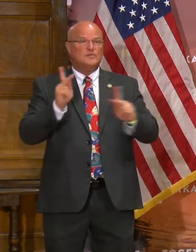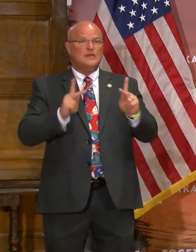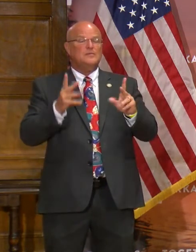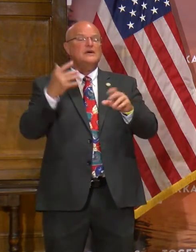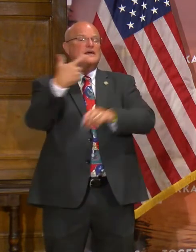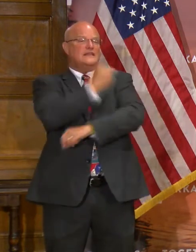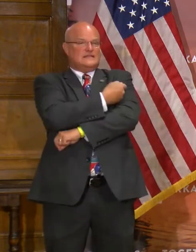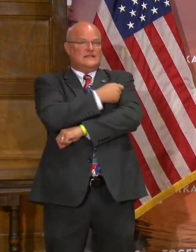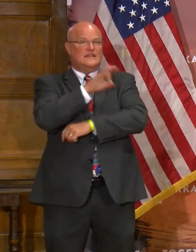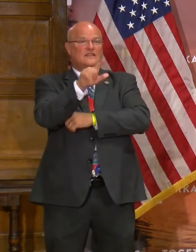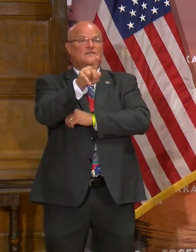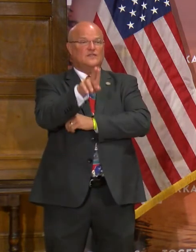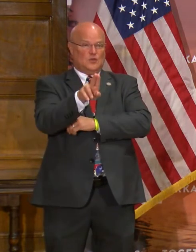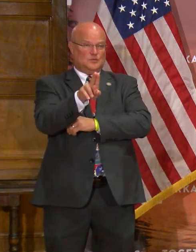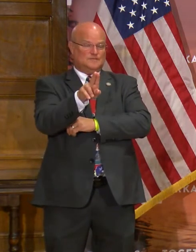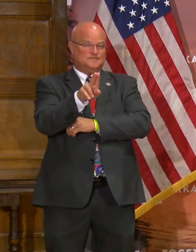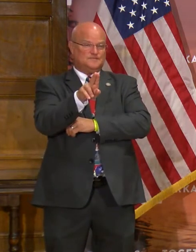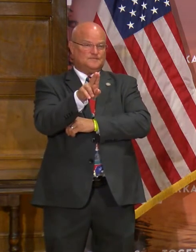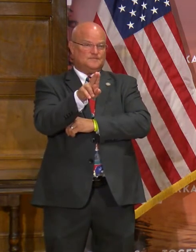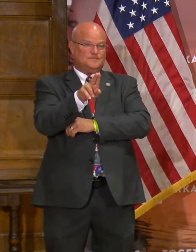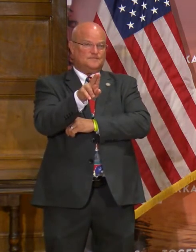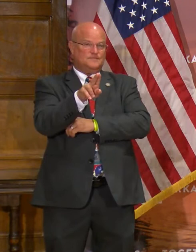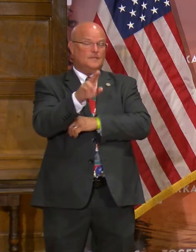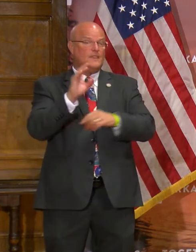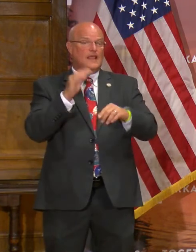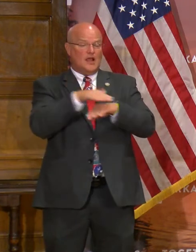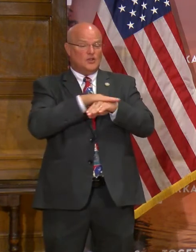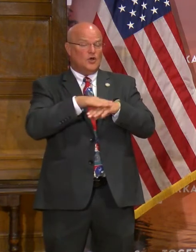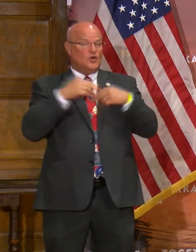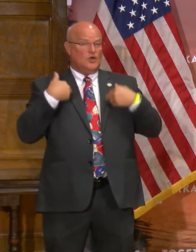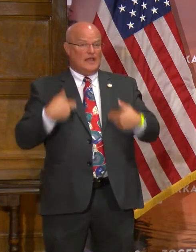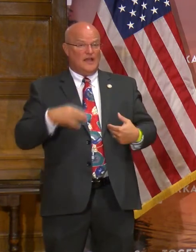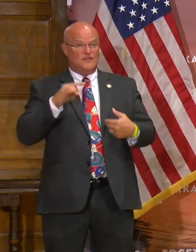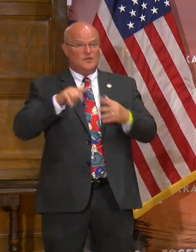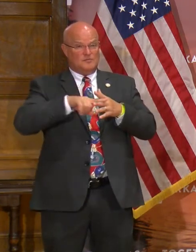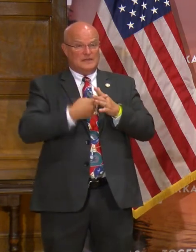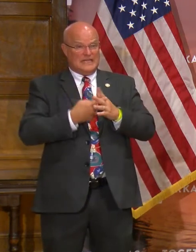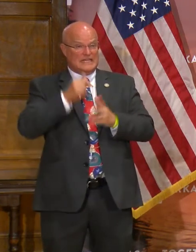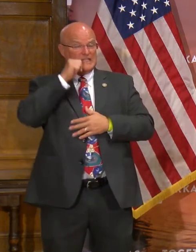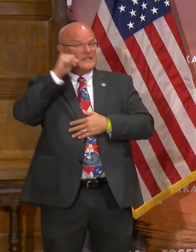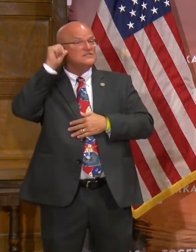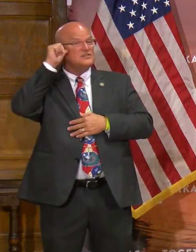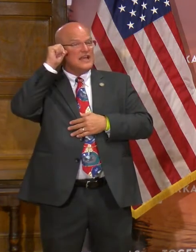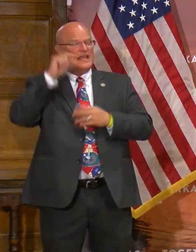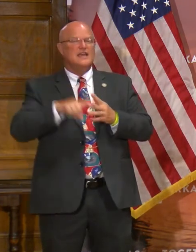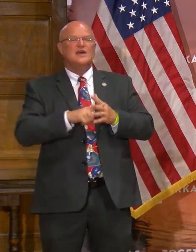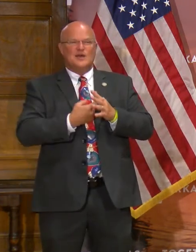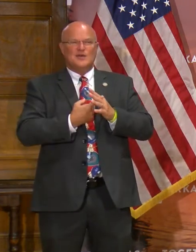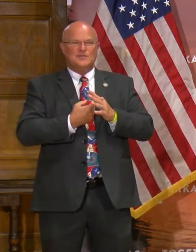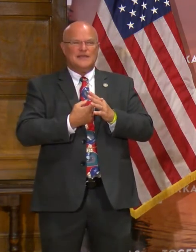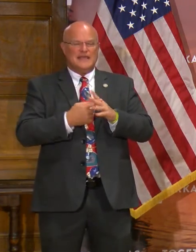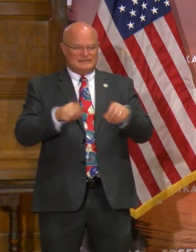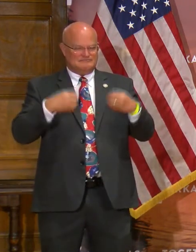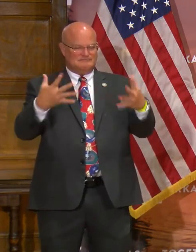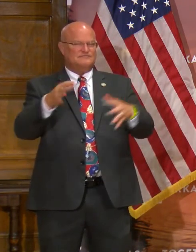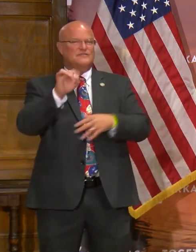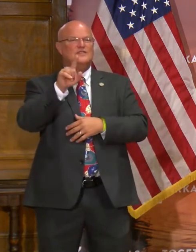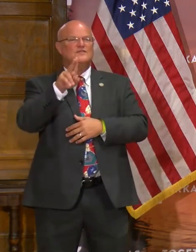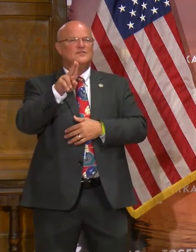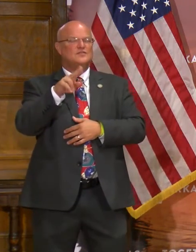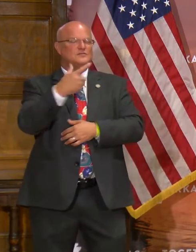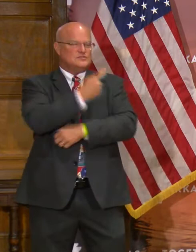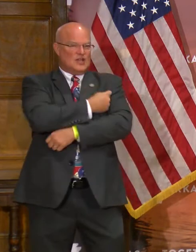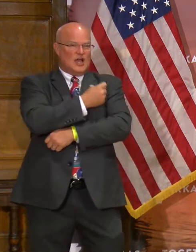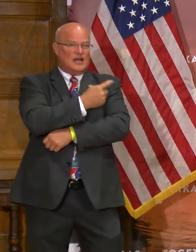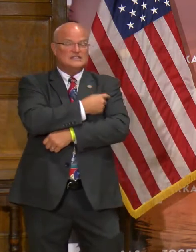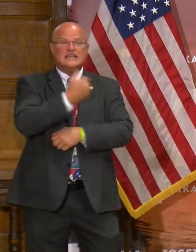to get the flu shot this year. Our local health units, beginning yesterday, began providing flu vaccine